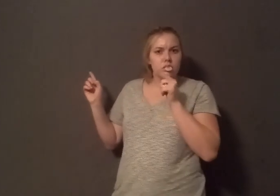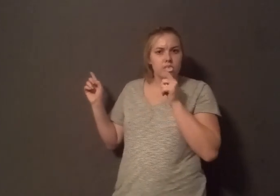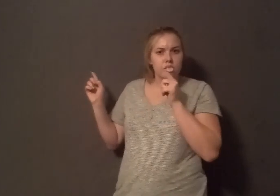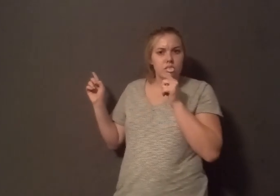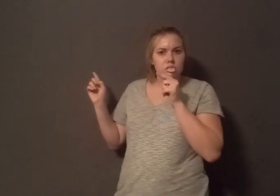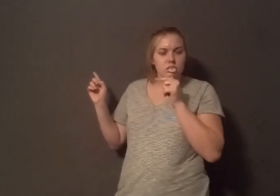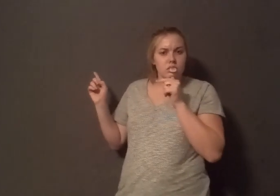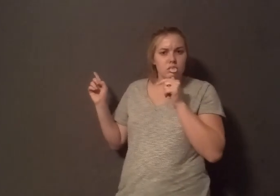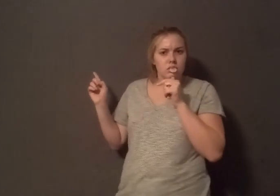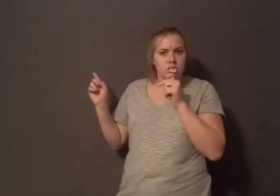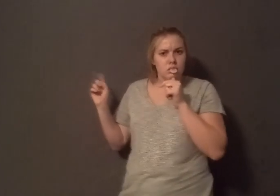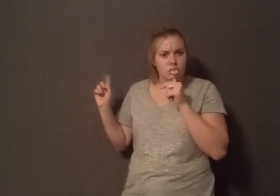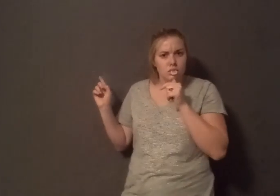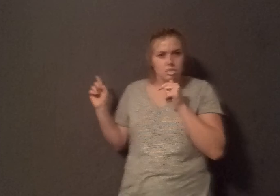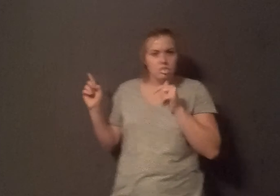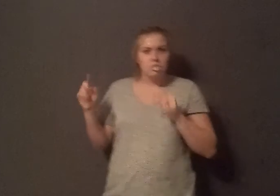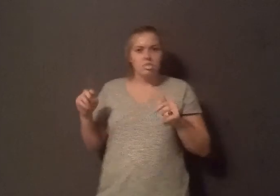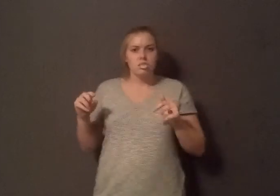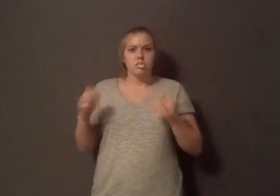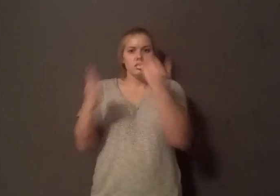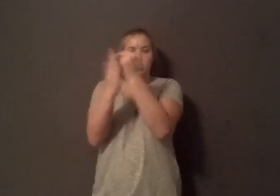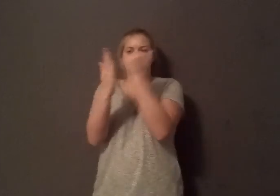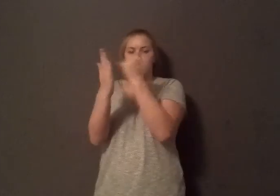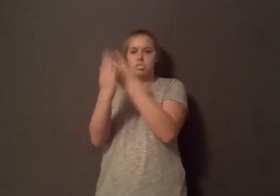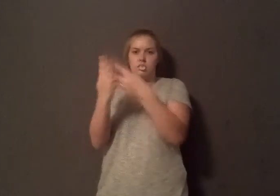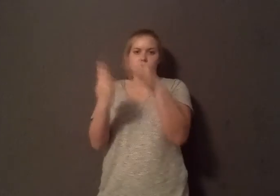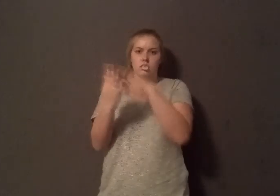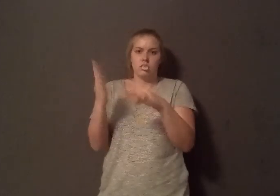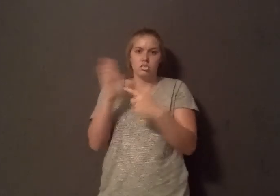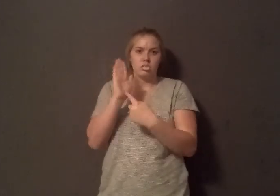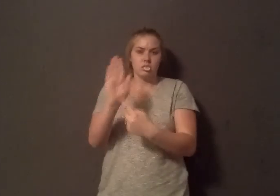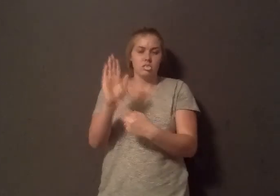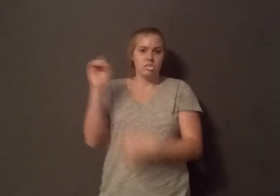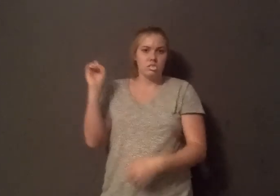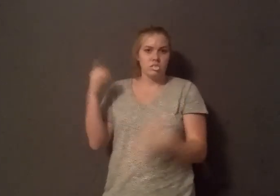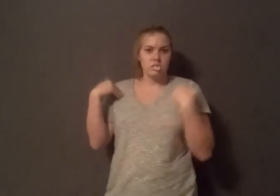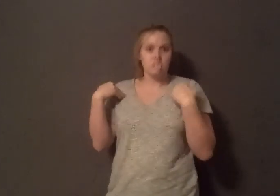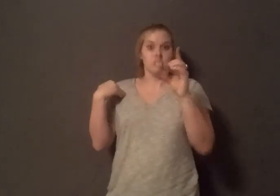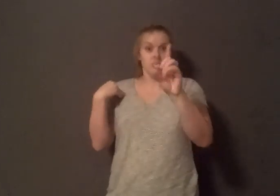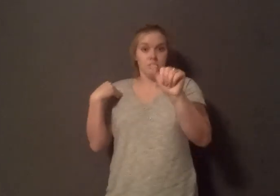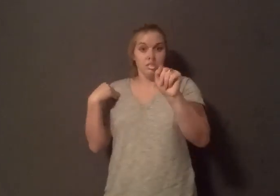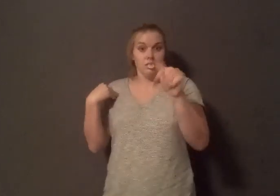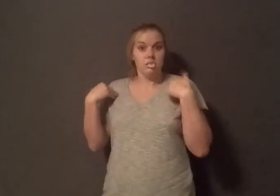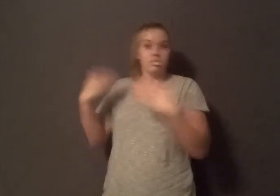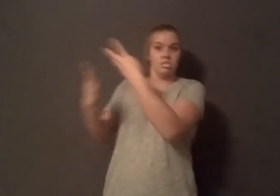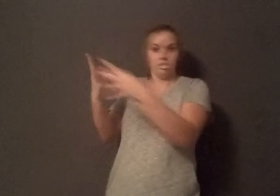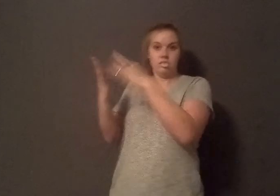Why not recommend a diet? Because the data don't exist. But if we see data that we looked up, that supports it